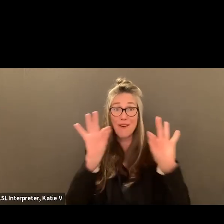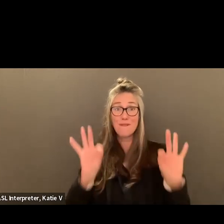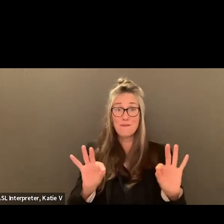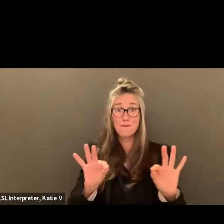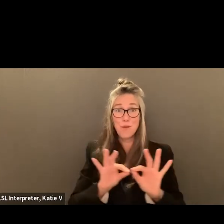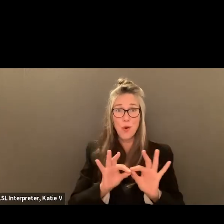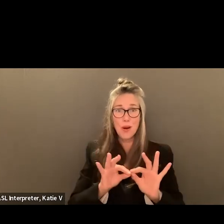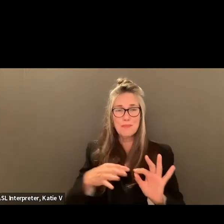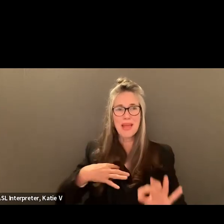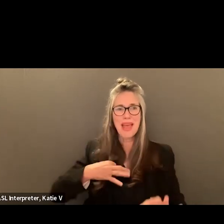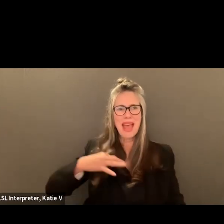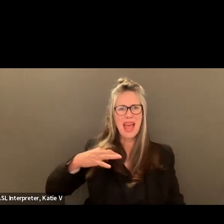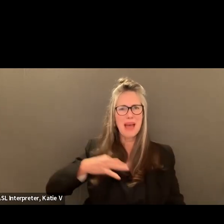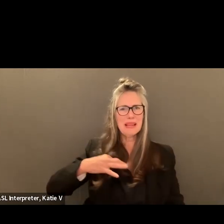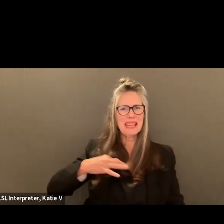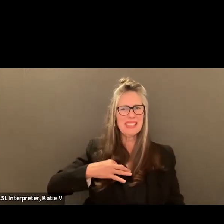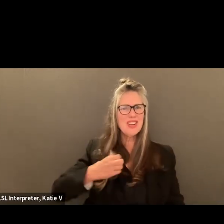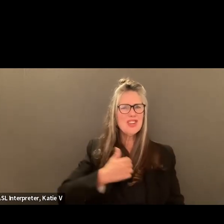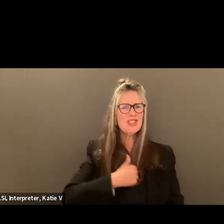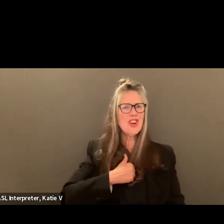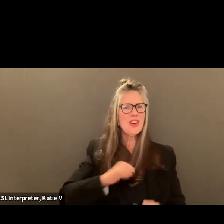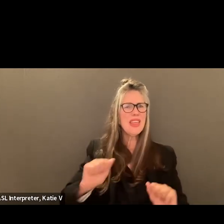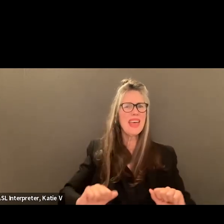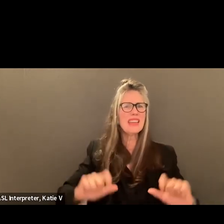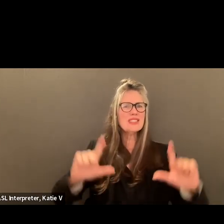Sorry, the screen on my side is turned off.